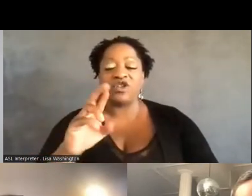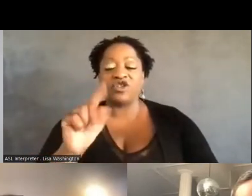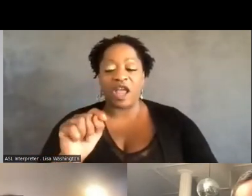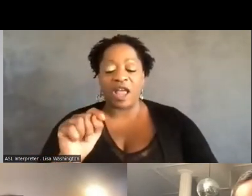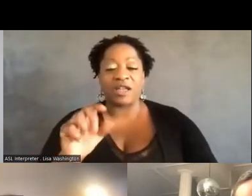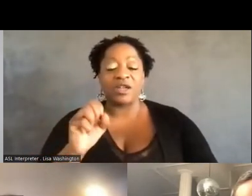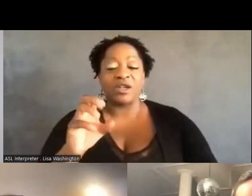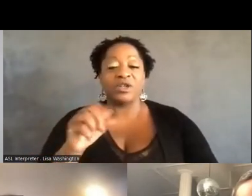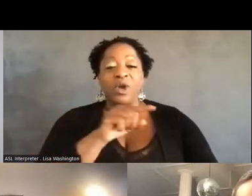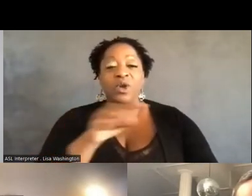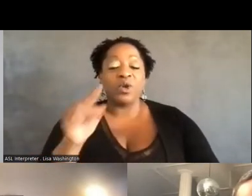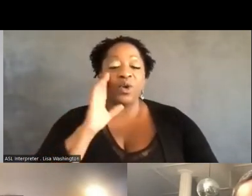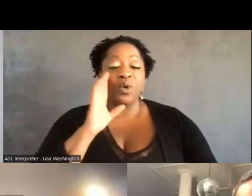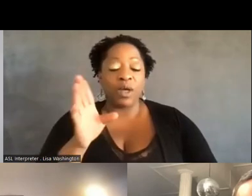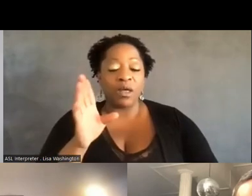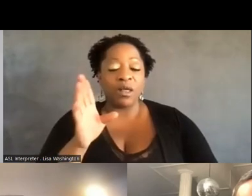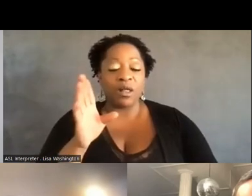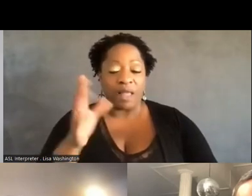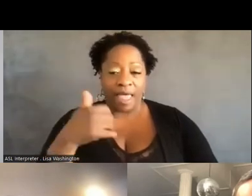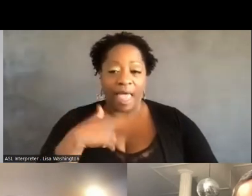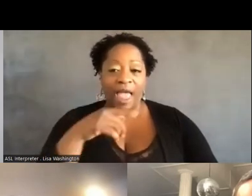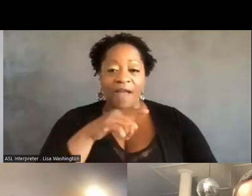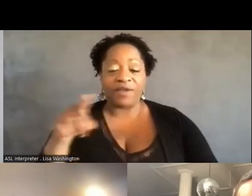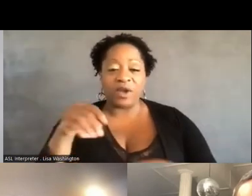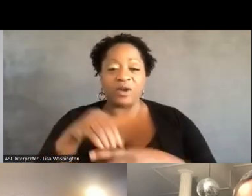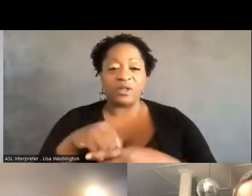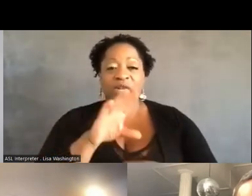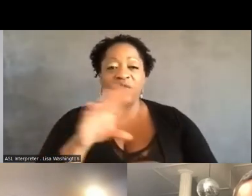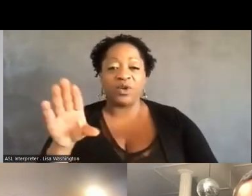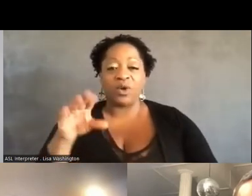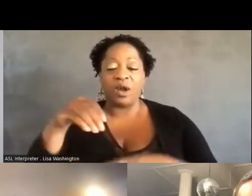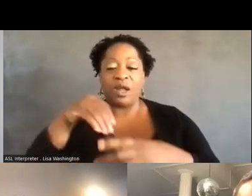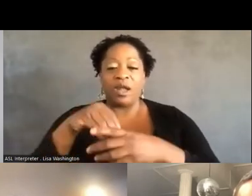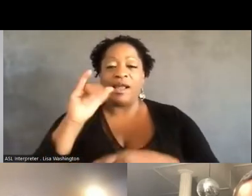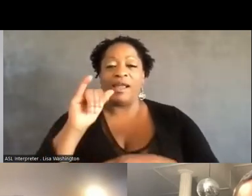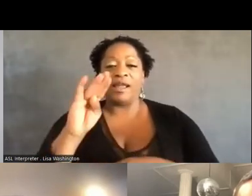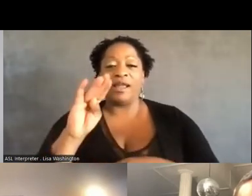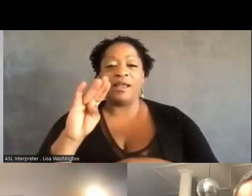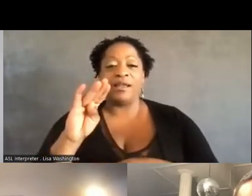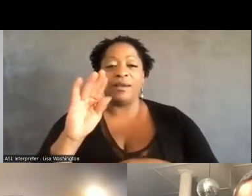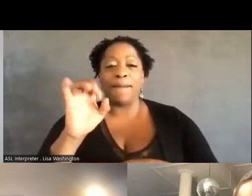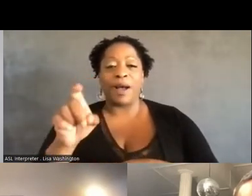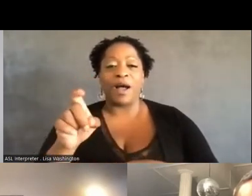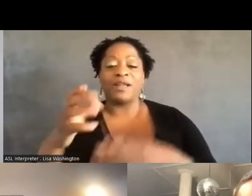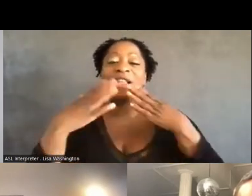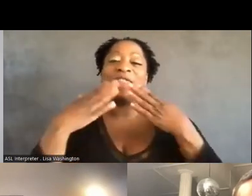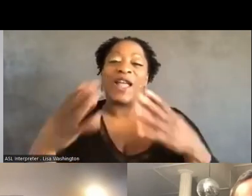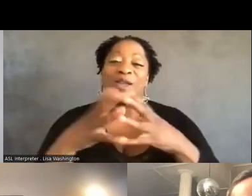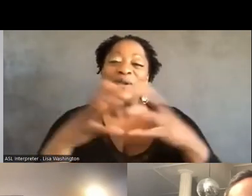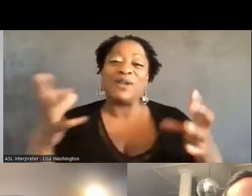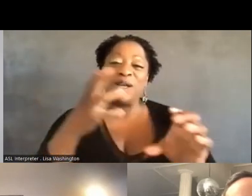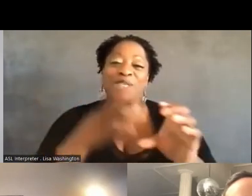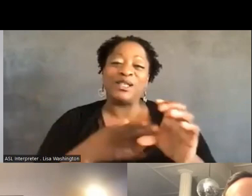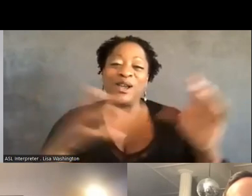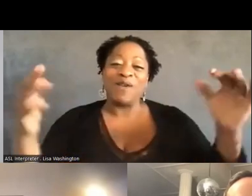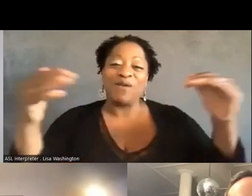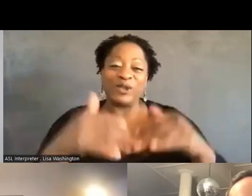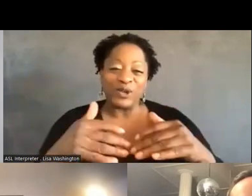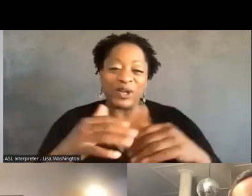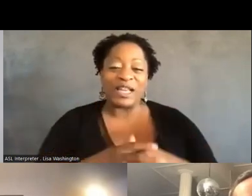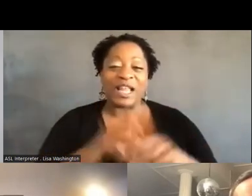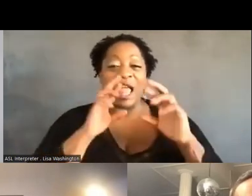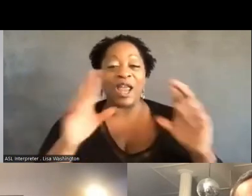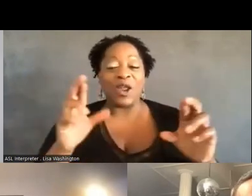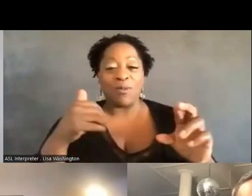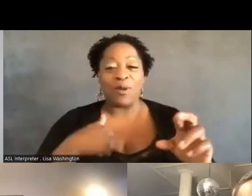so you all will, um, have those in your inboxes. Thank you so much for joining and hope you